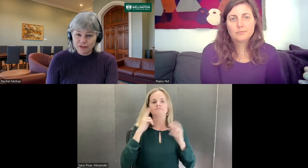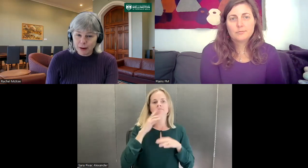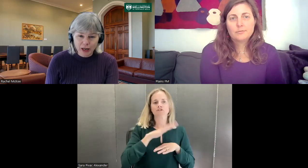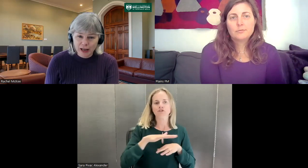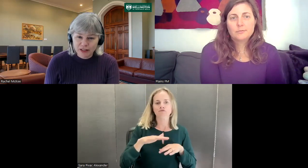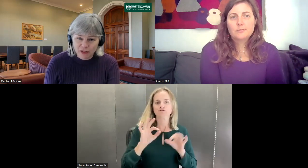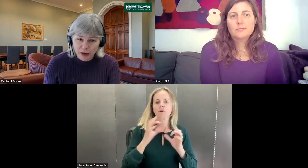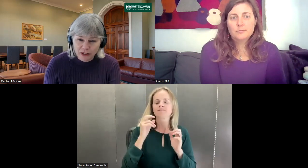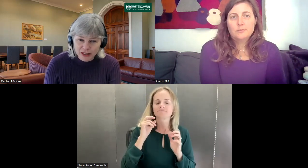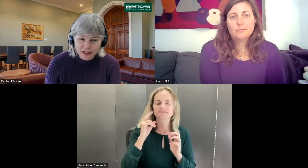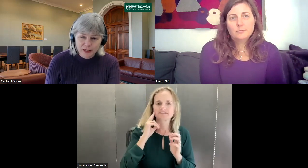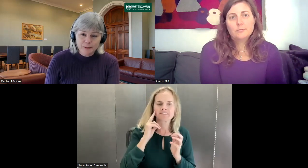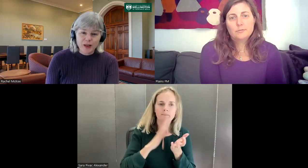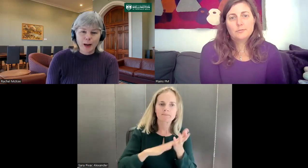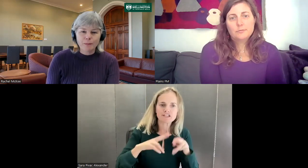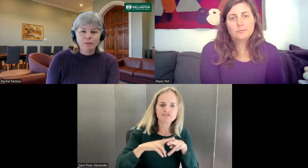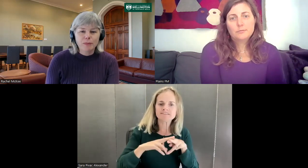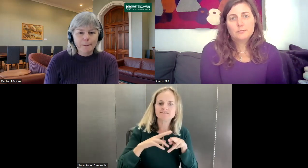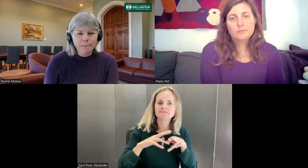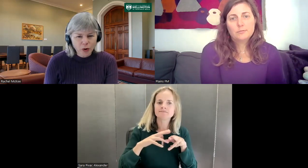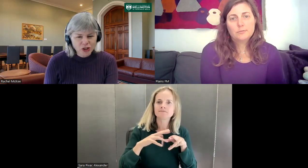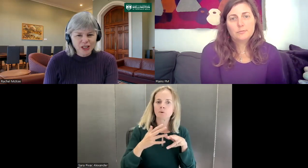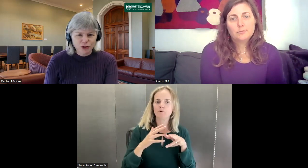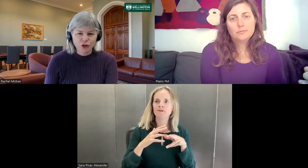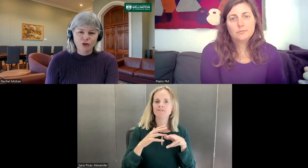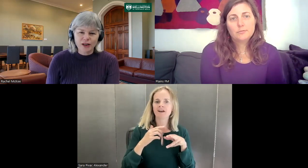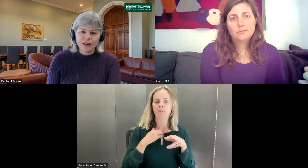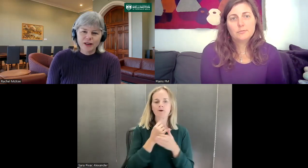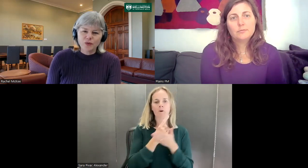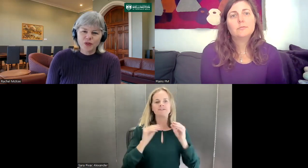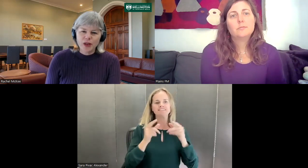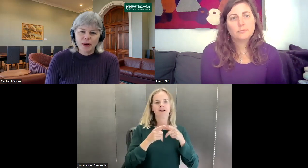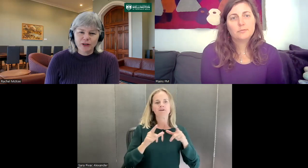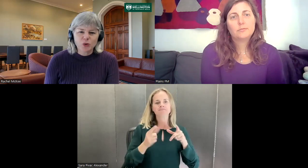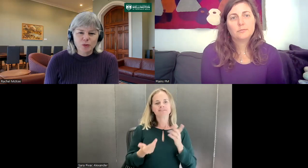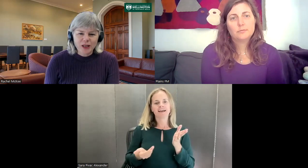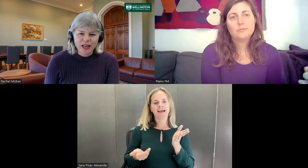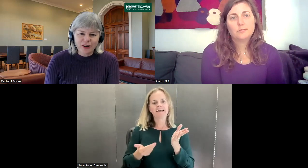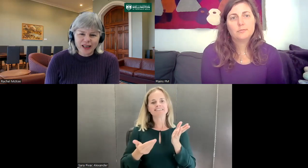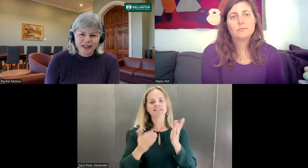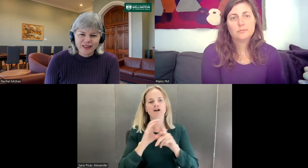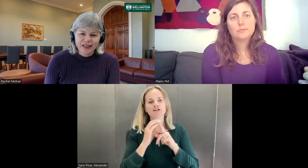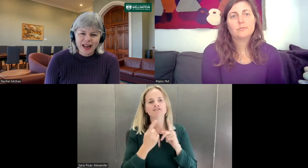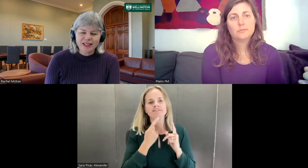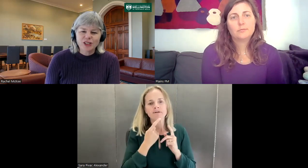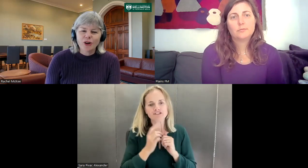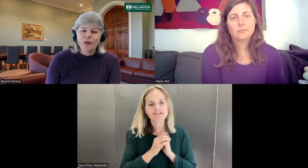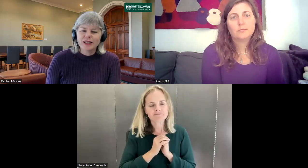family, have deaf parents, but most deaf children, their parents would be hearing. And so it's